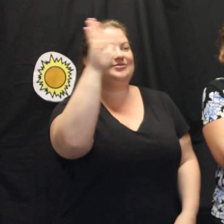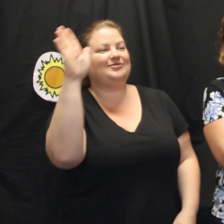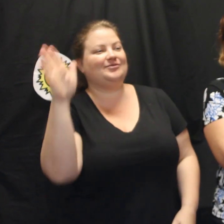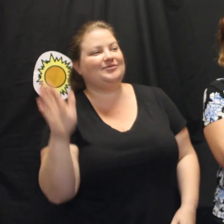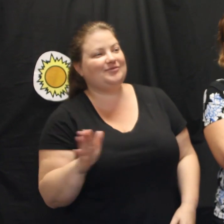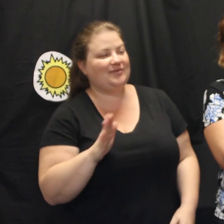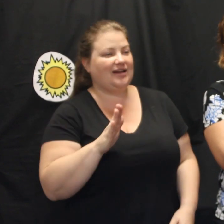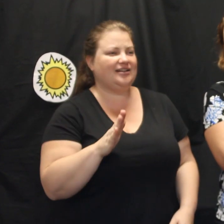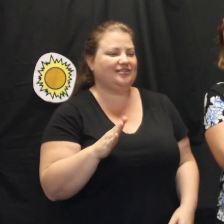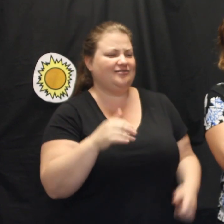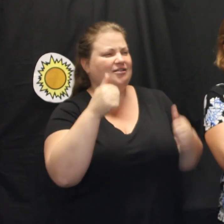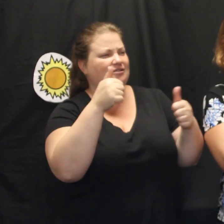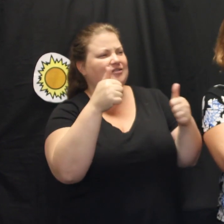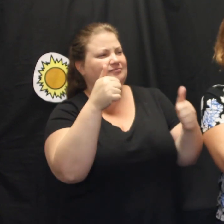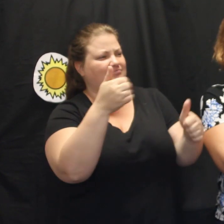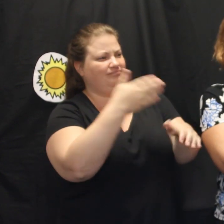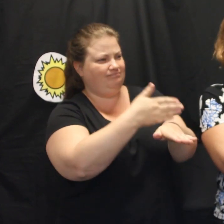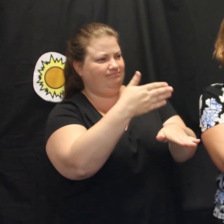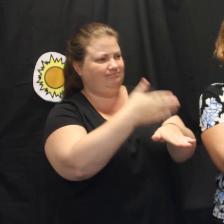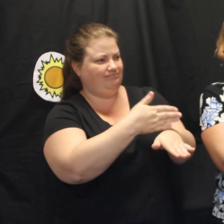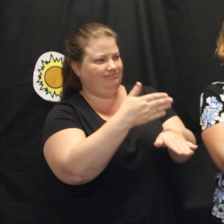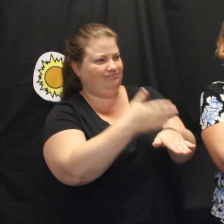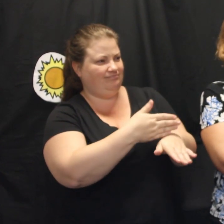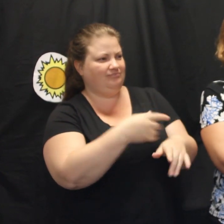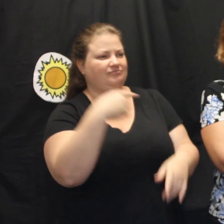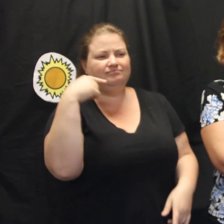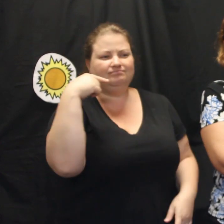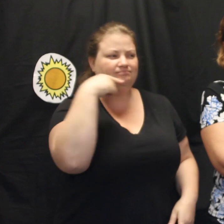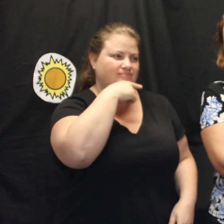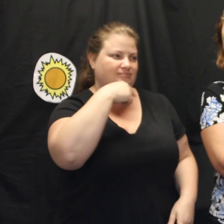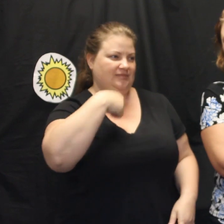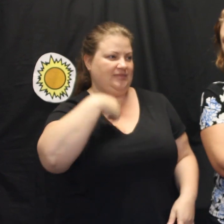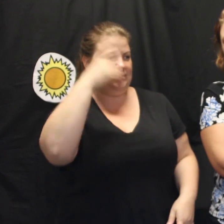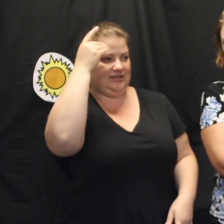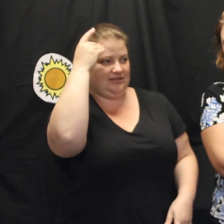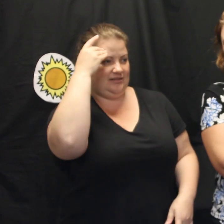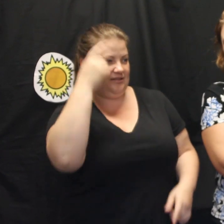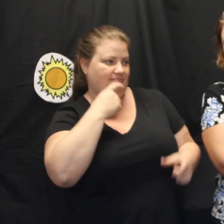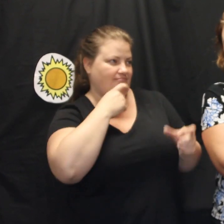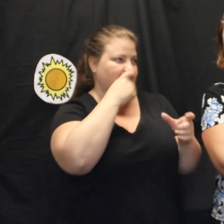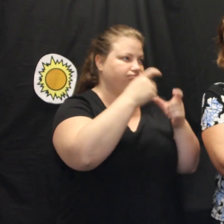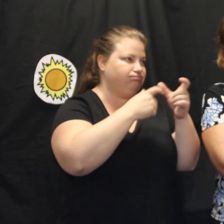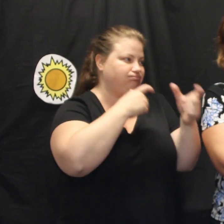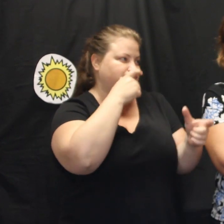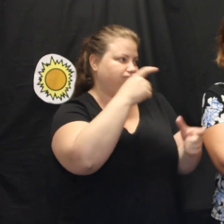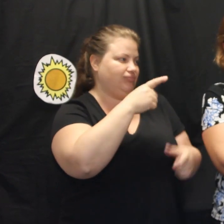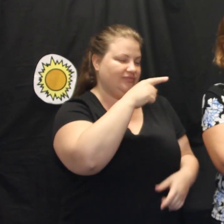done boys! My Dad calls out. They smile shyly and they look pleased.